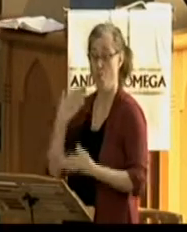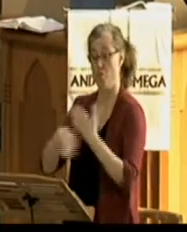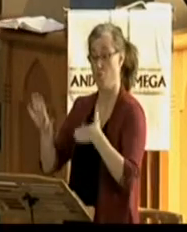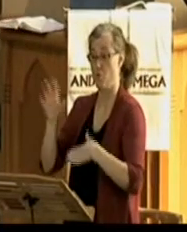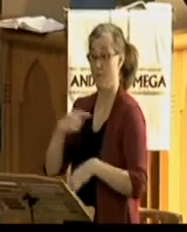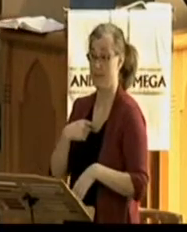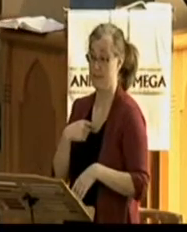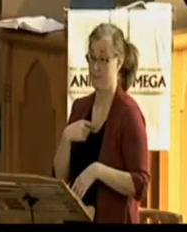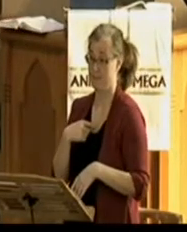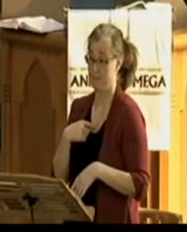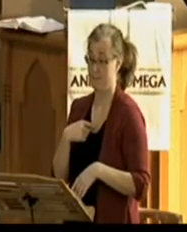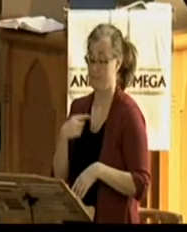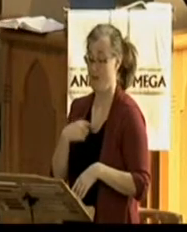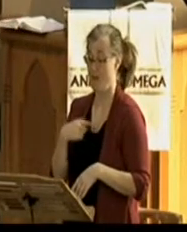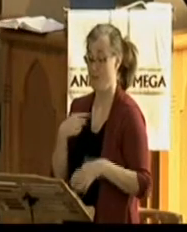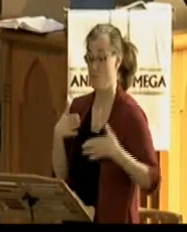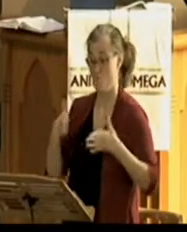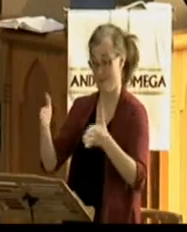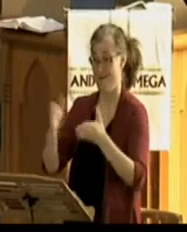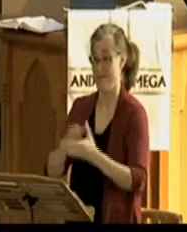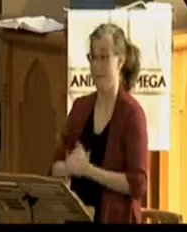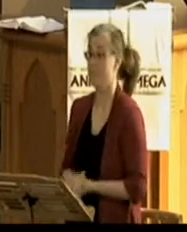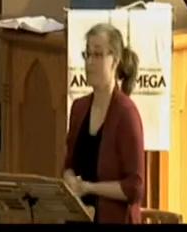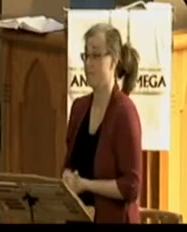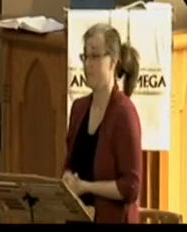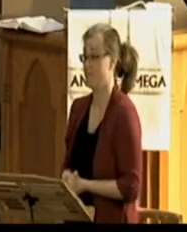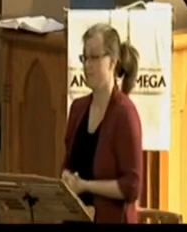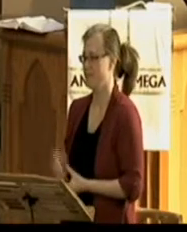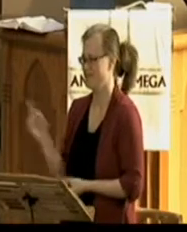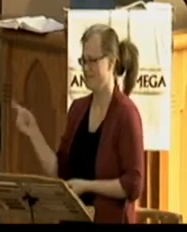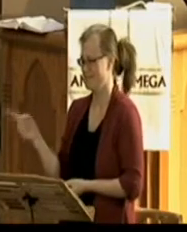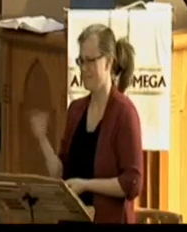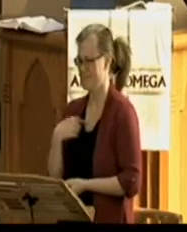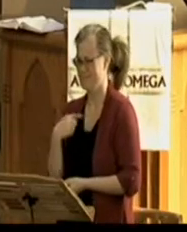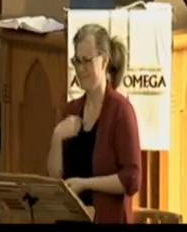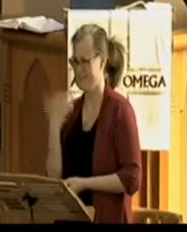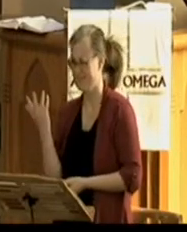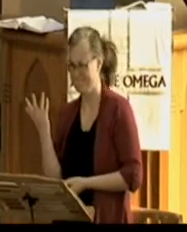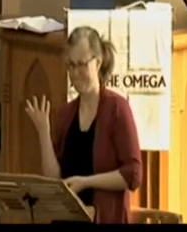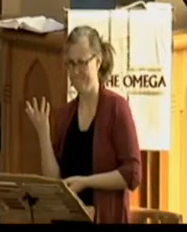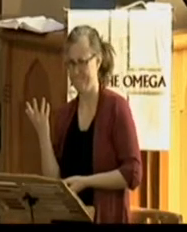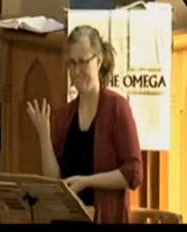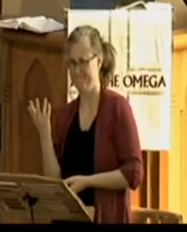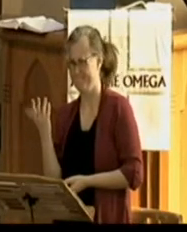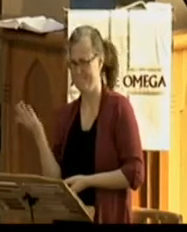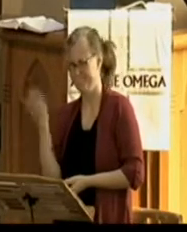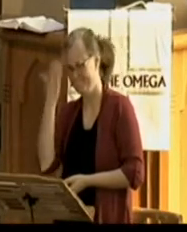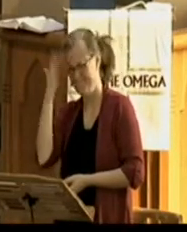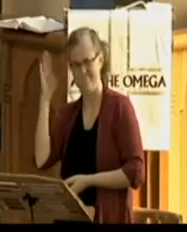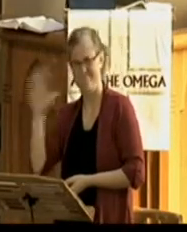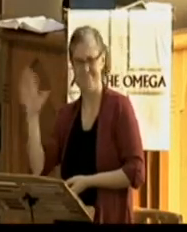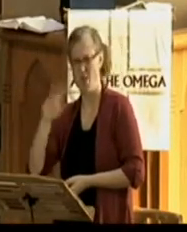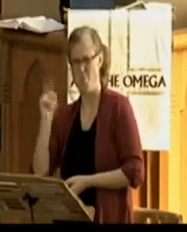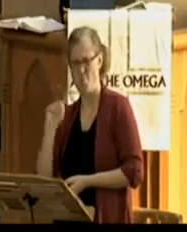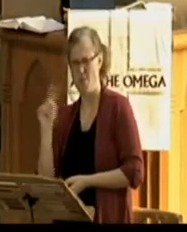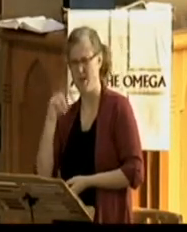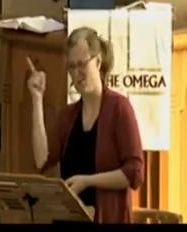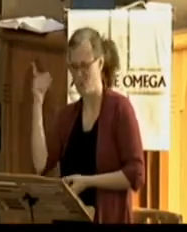Lord, we do not know where you are going, and how can we know the way? And because of that, many think Thomas